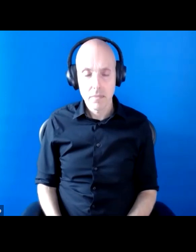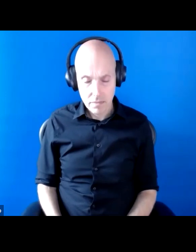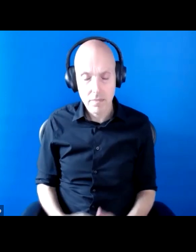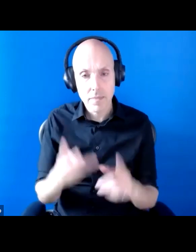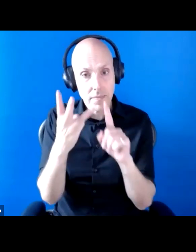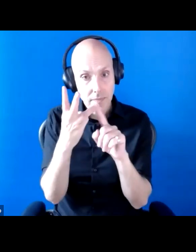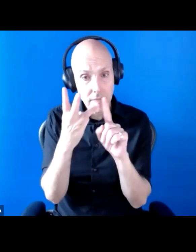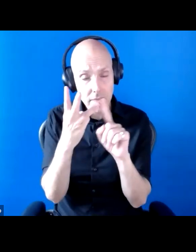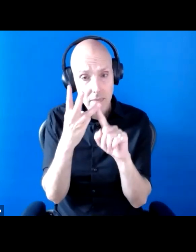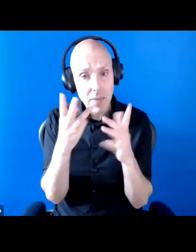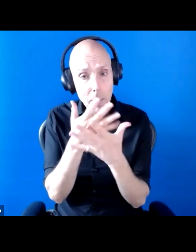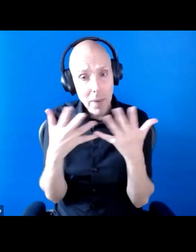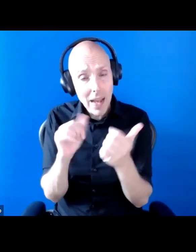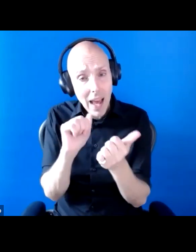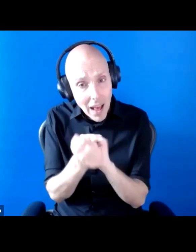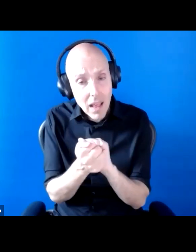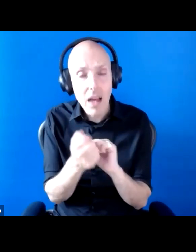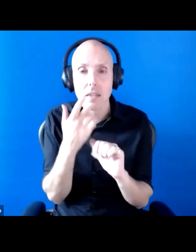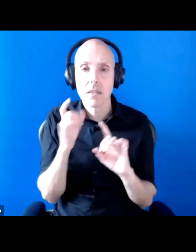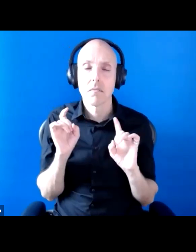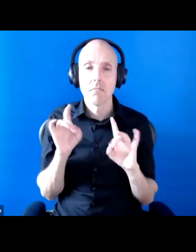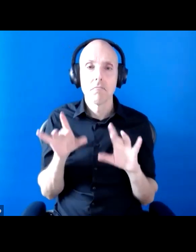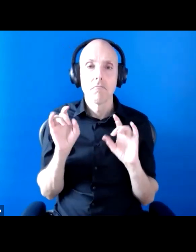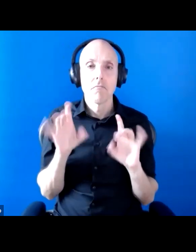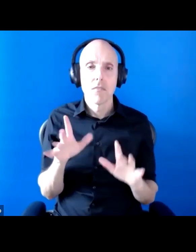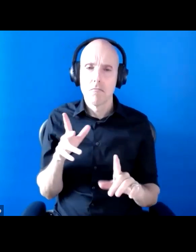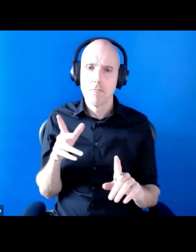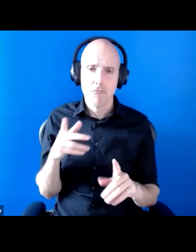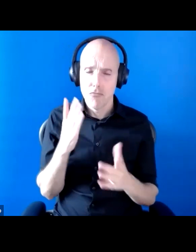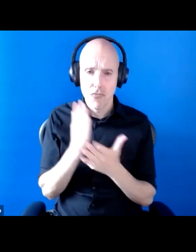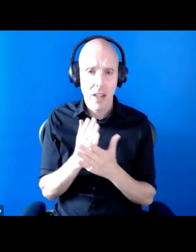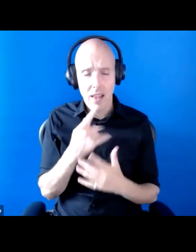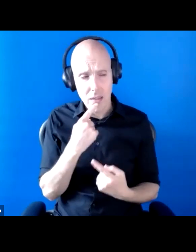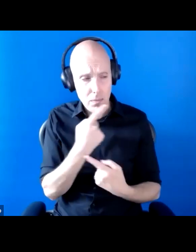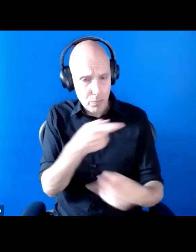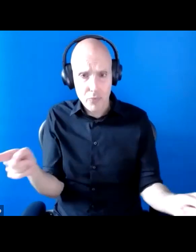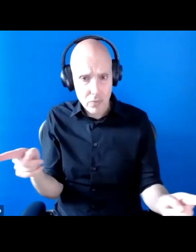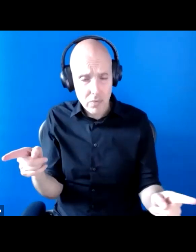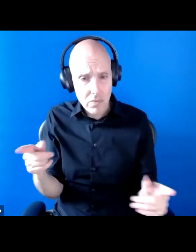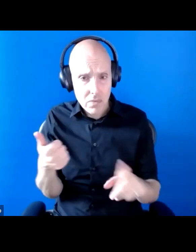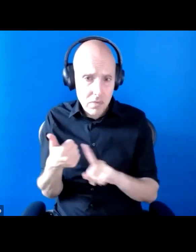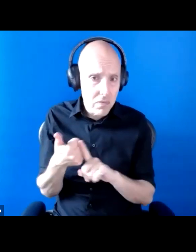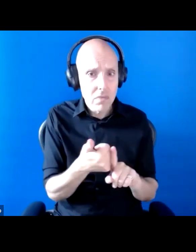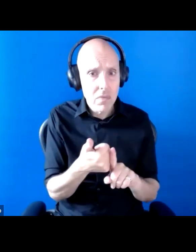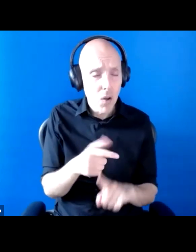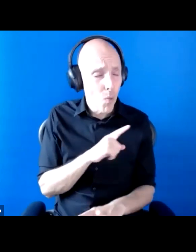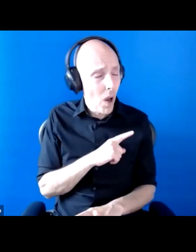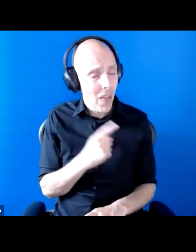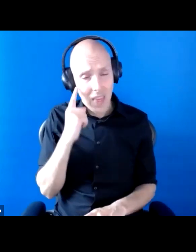out, because the evidence is so damning and shocking about the impact on disabled people's lives of what's been happening